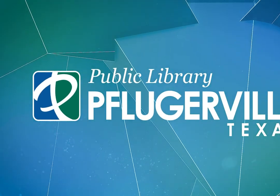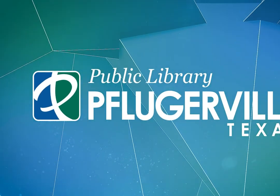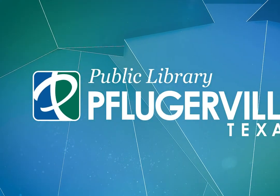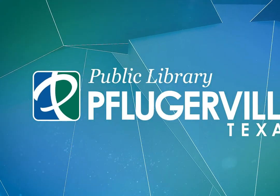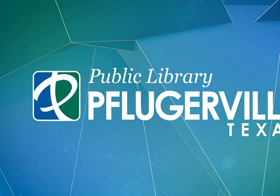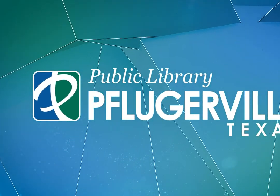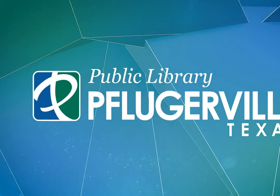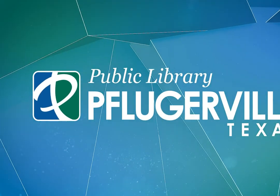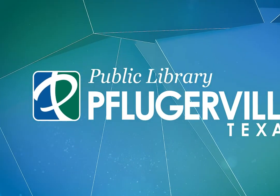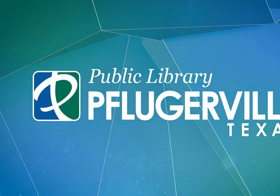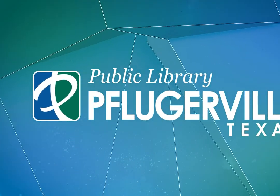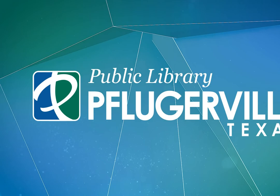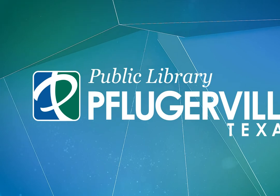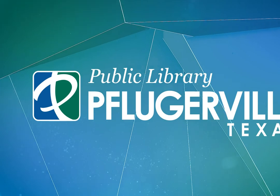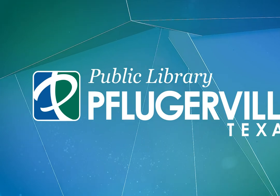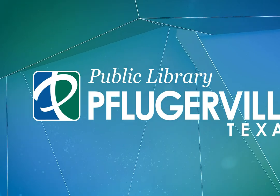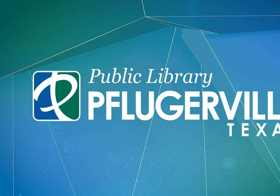Bye. Bye. you.